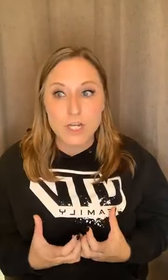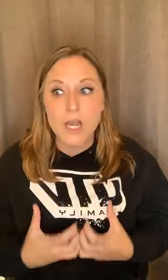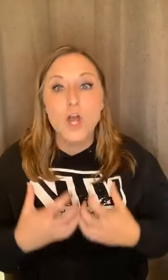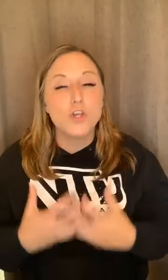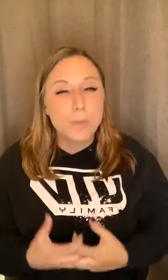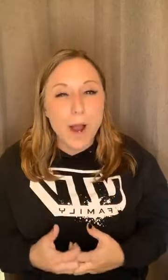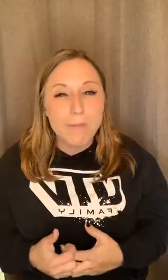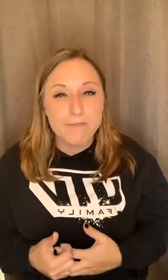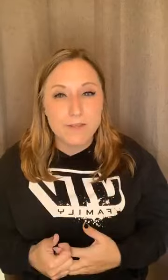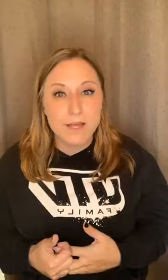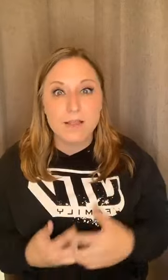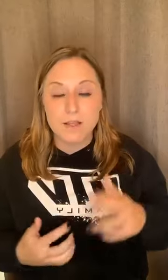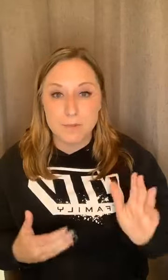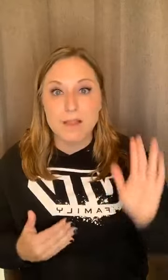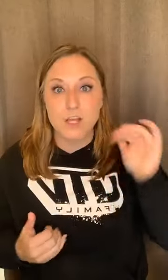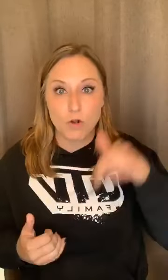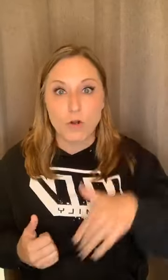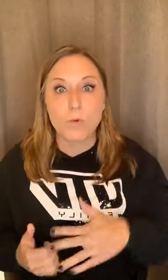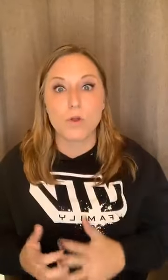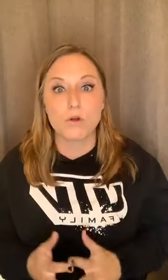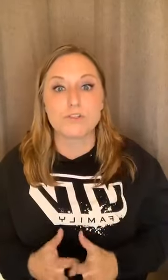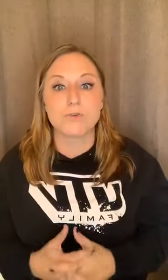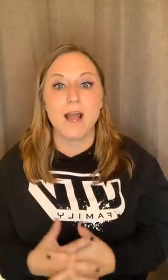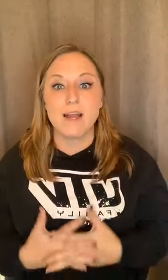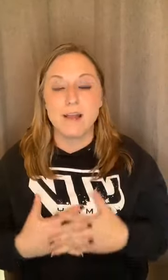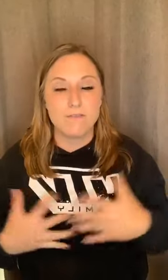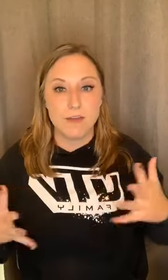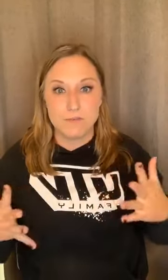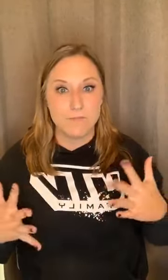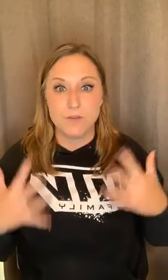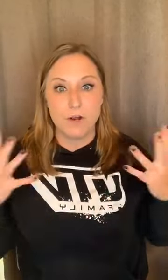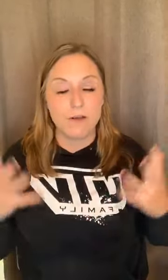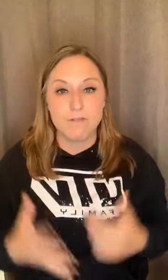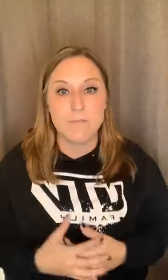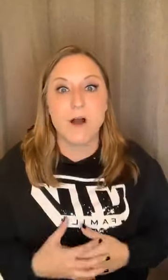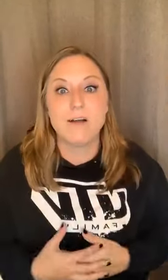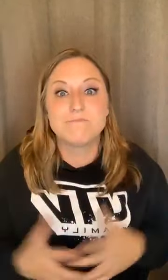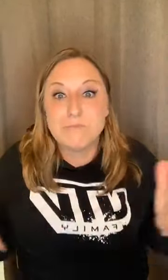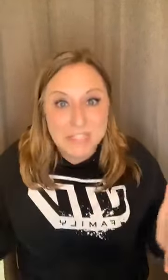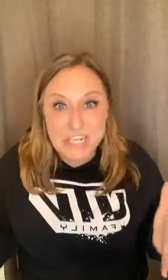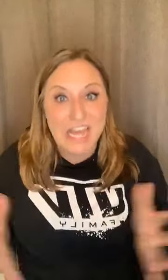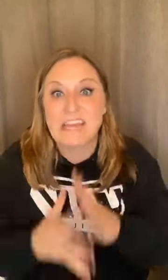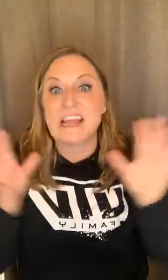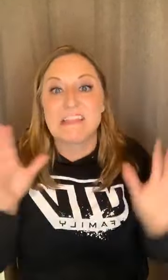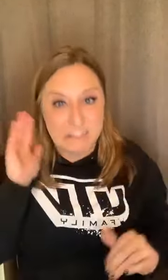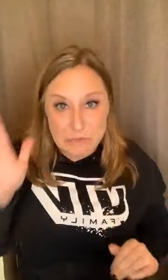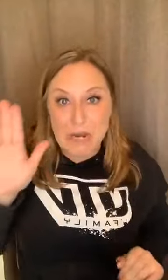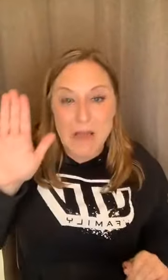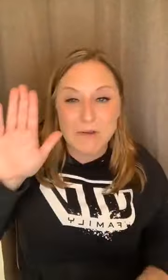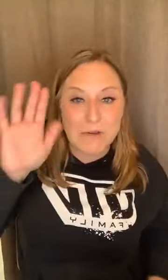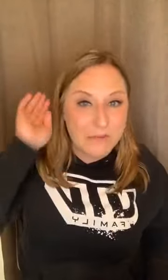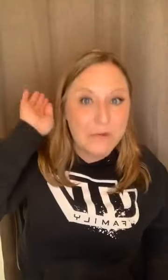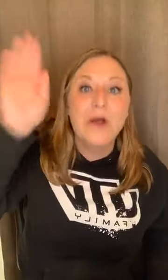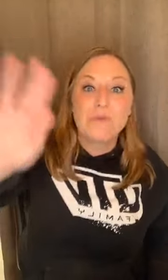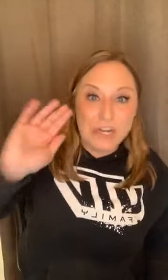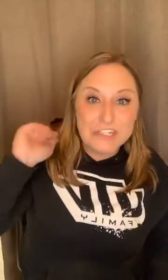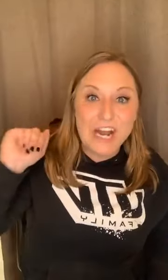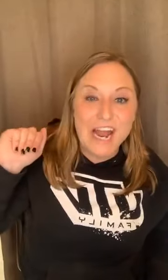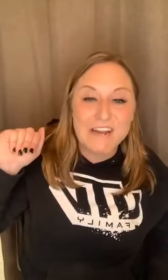you're probably feeling a little bit like you're on a rollercoaster ride. If, if you, you know, if I'm not mistaken, like this is what I'm going through. Raise your hand if